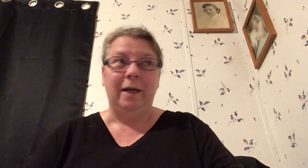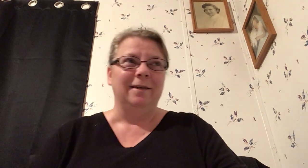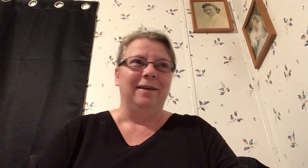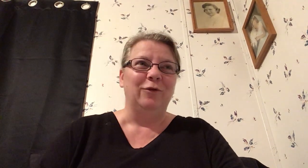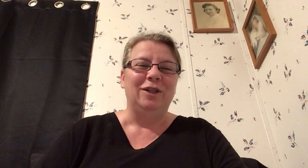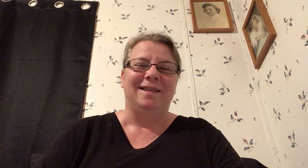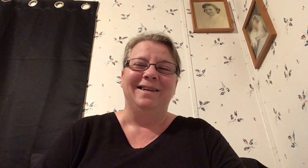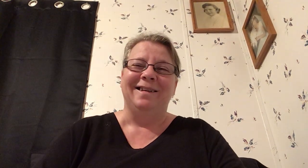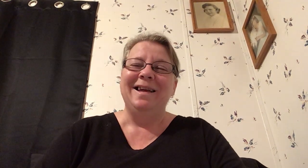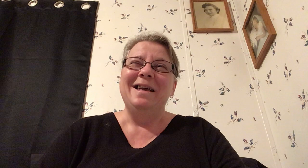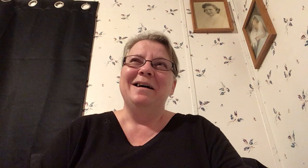my deliverance